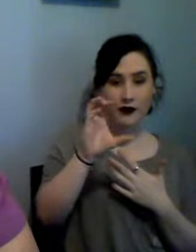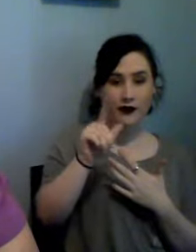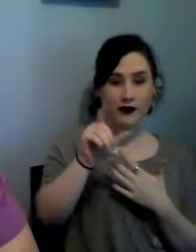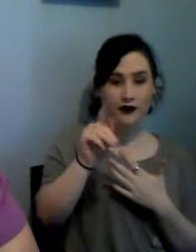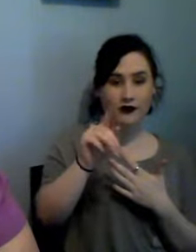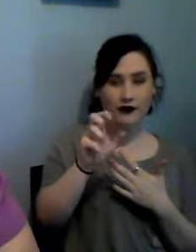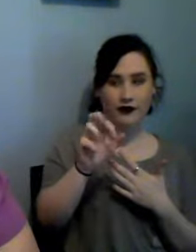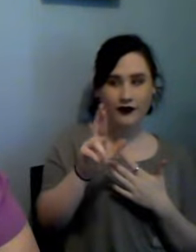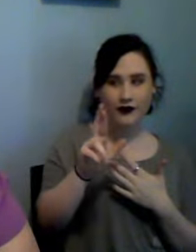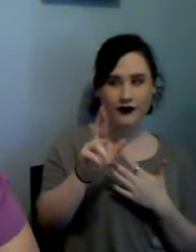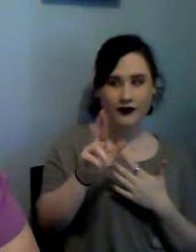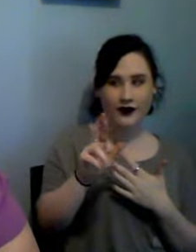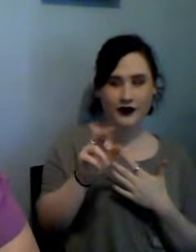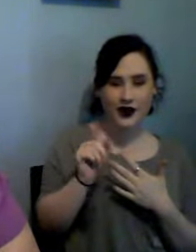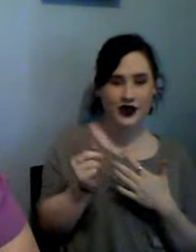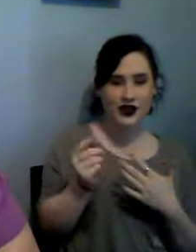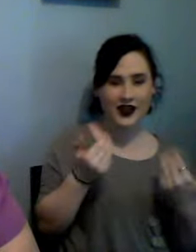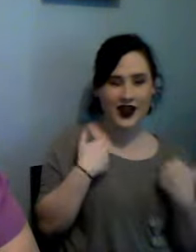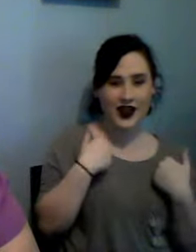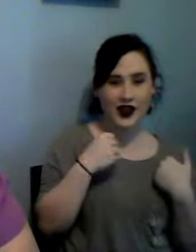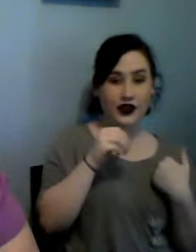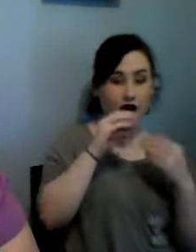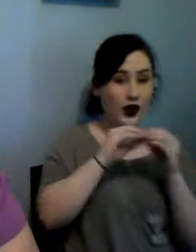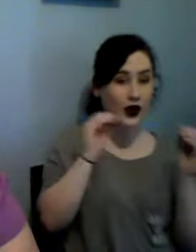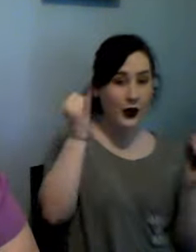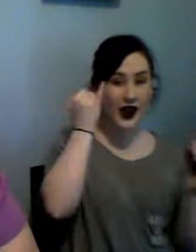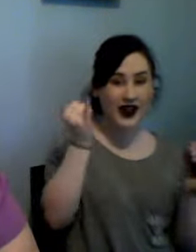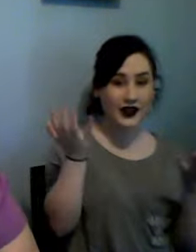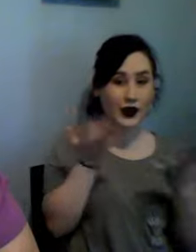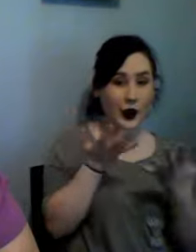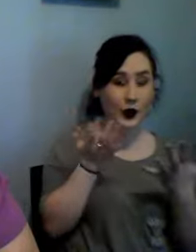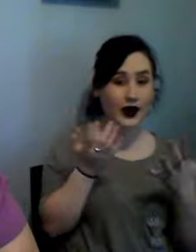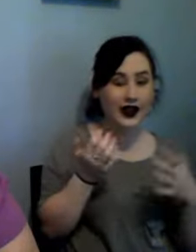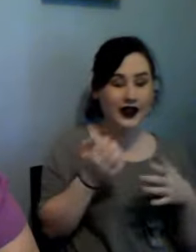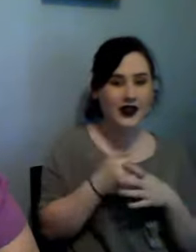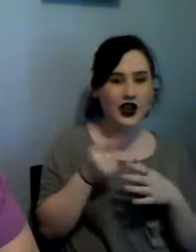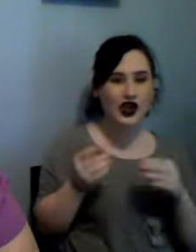is I put it in my cart I was going to ask someone